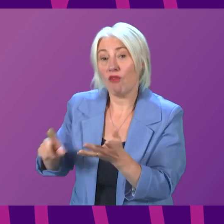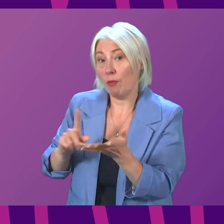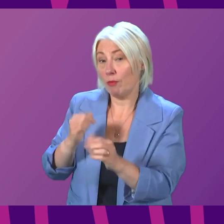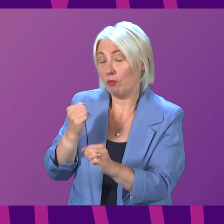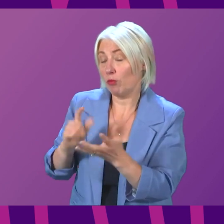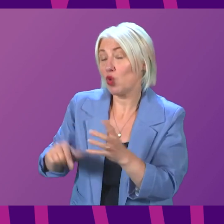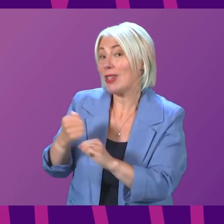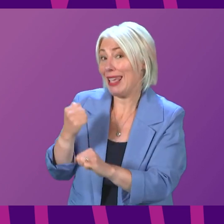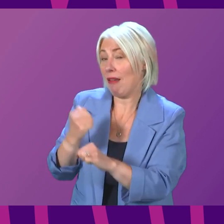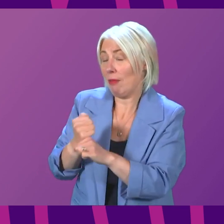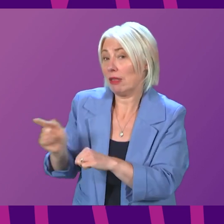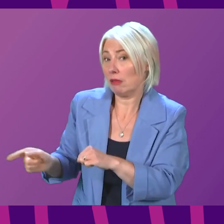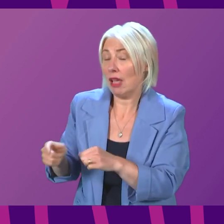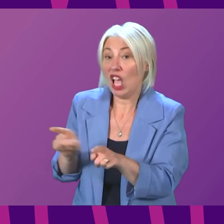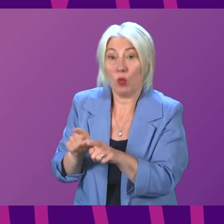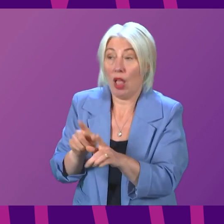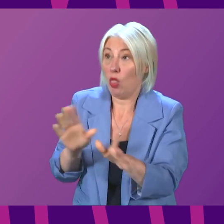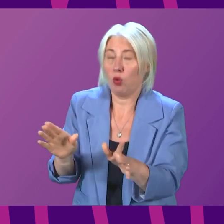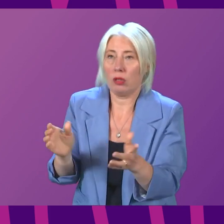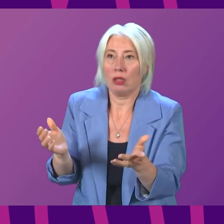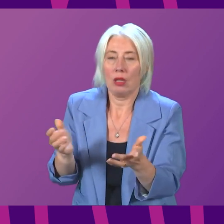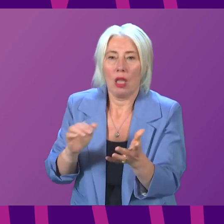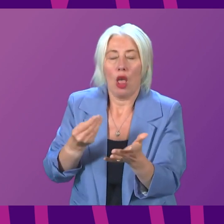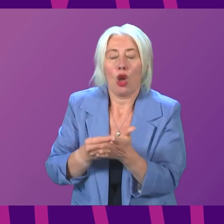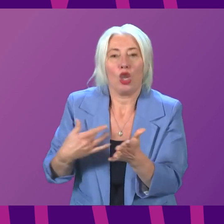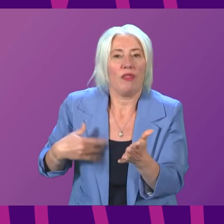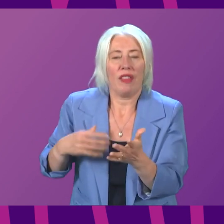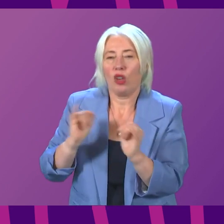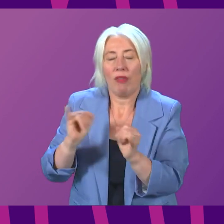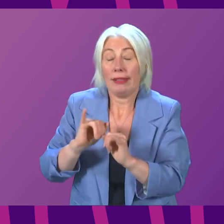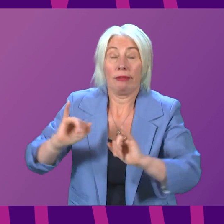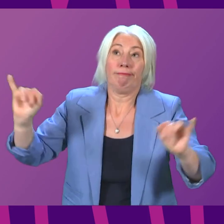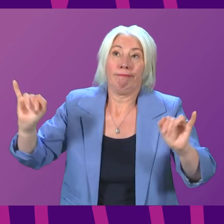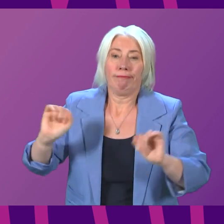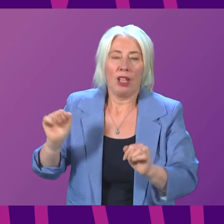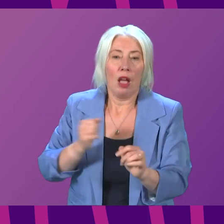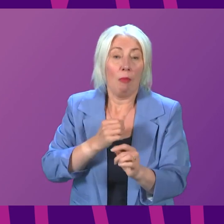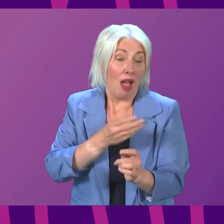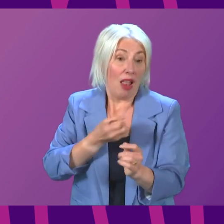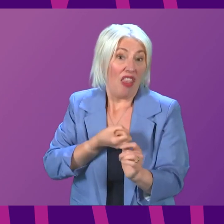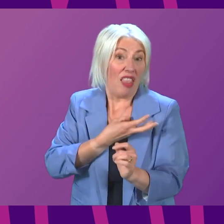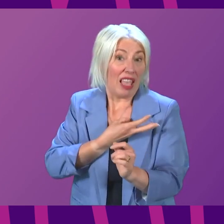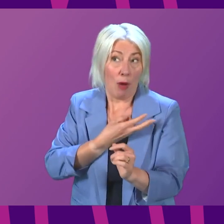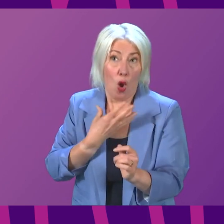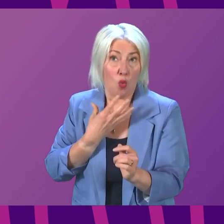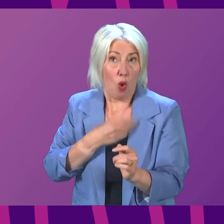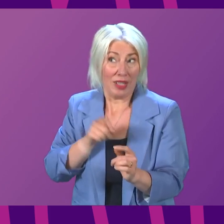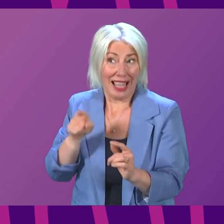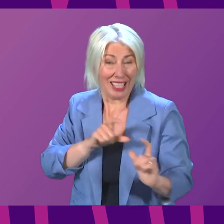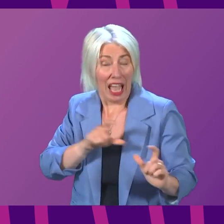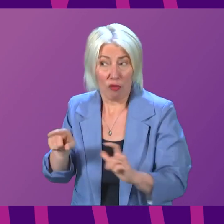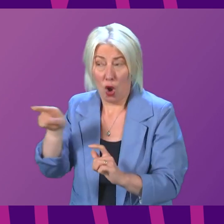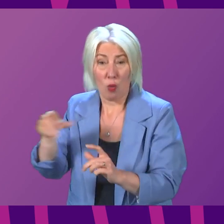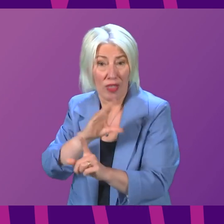causes of the cost of living crisis, rather than these powers remaining, as the Labour member seems to want them to do, in the hands of Conservative